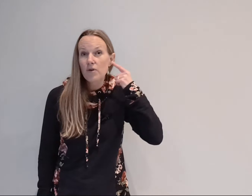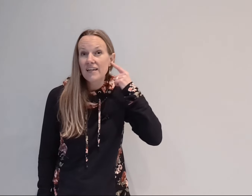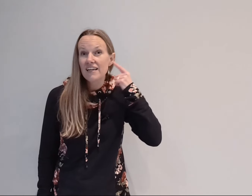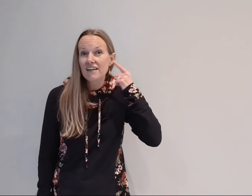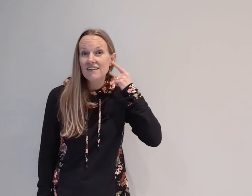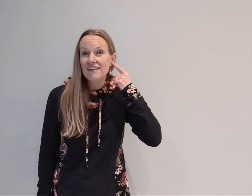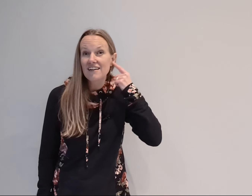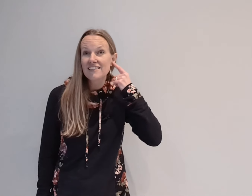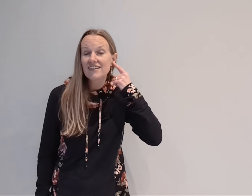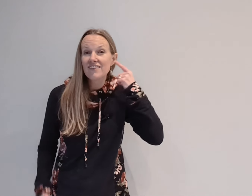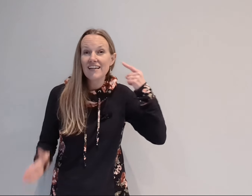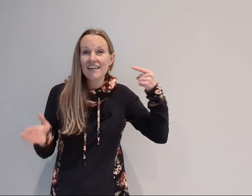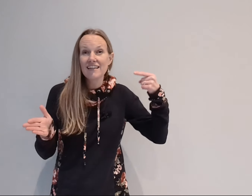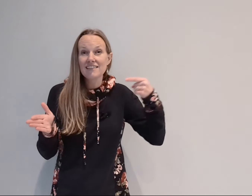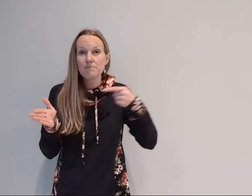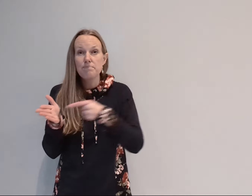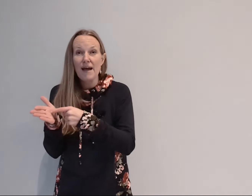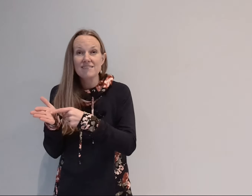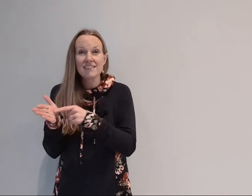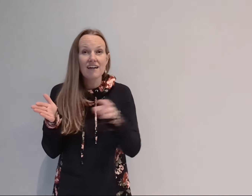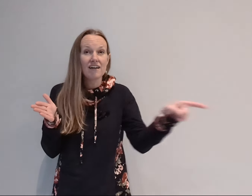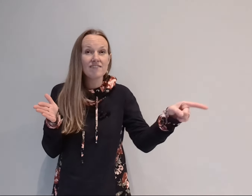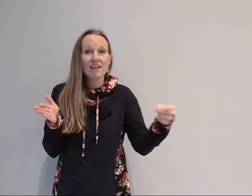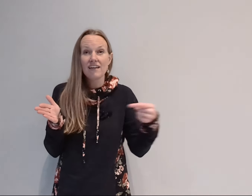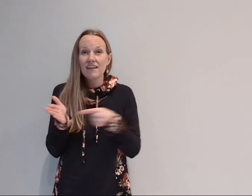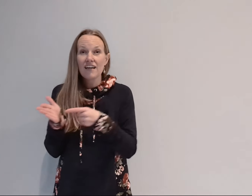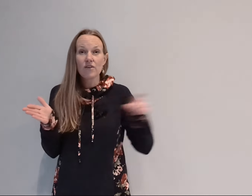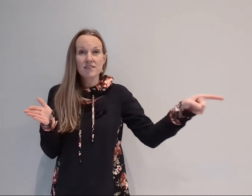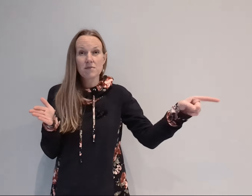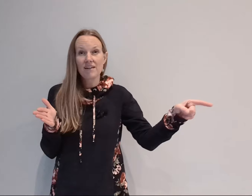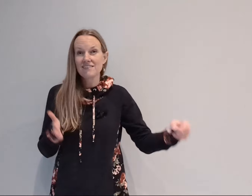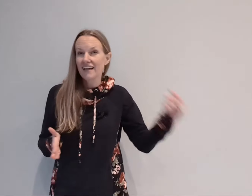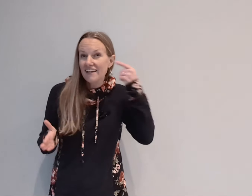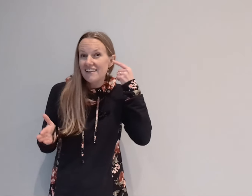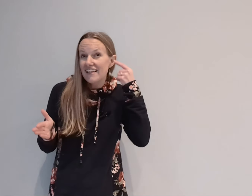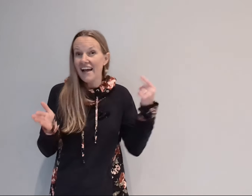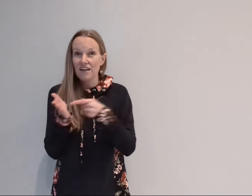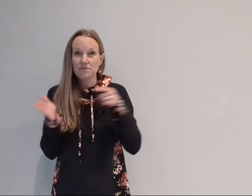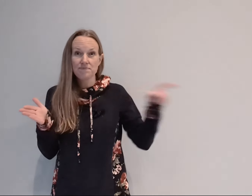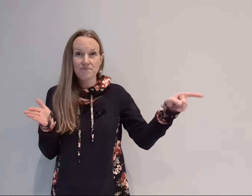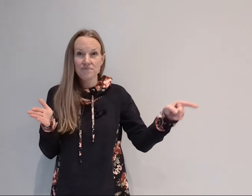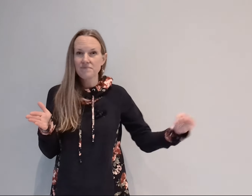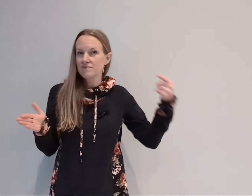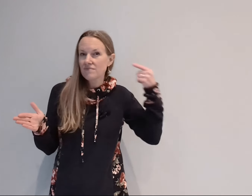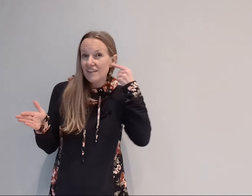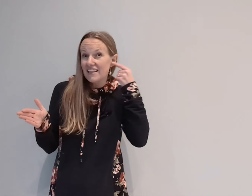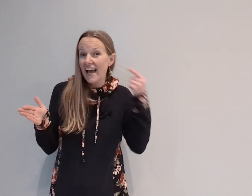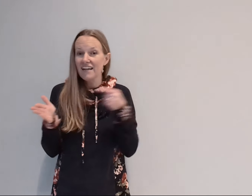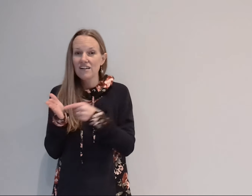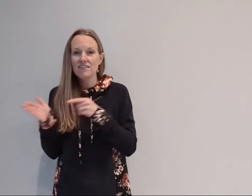pointing here like you're hearing something and then it's bouncing off and going somewhere else okay the echo the echo